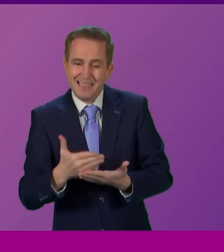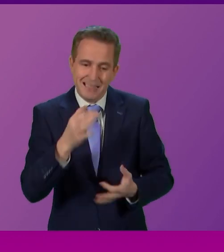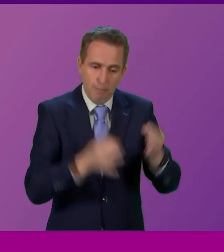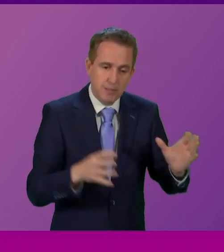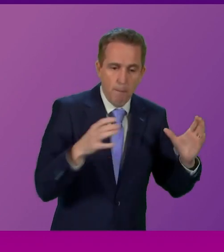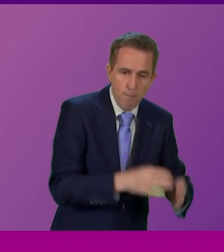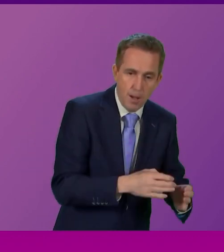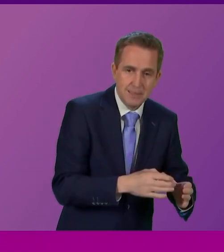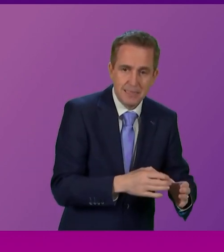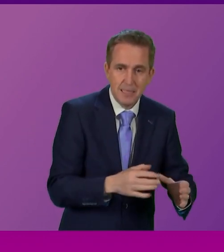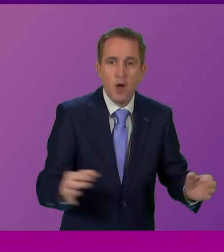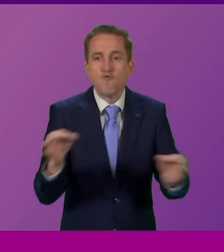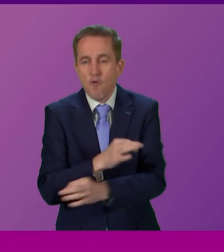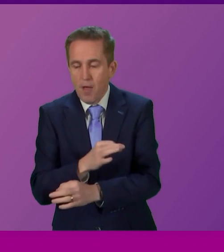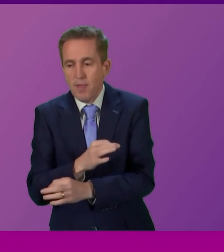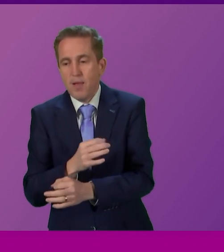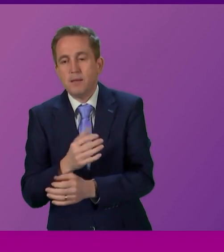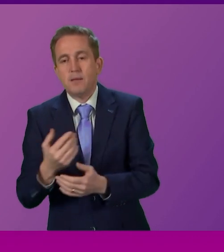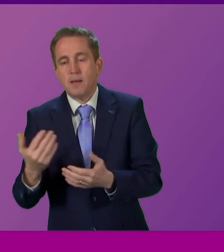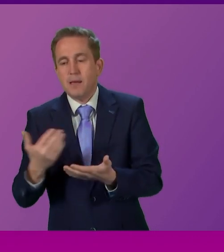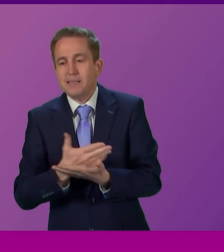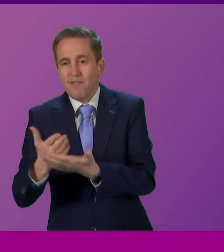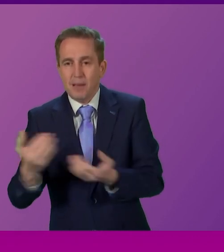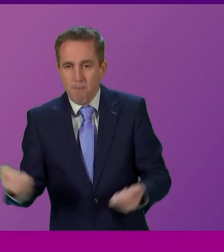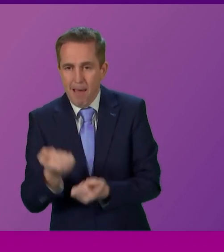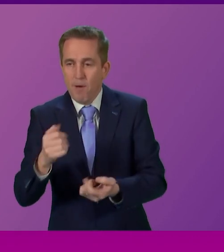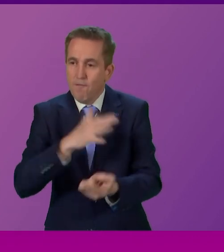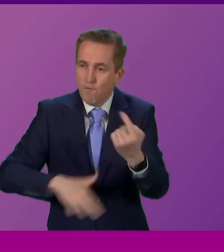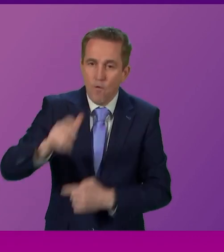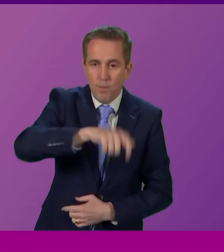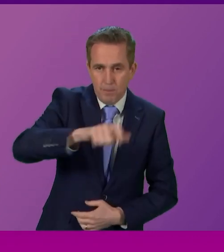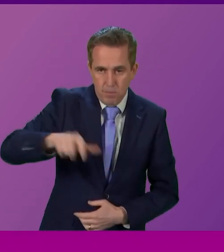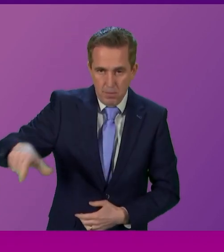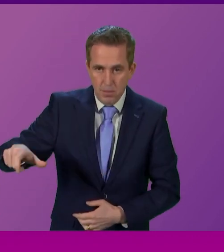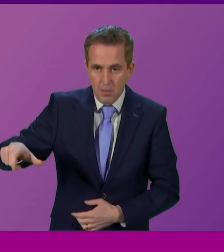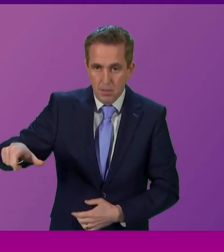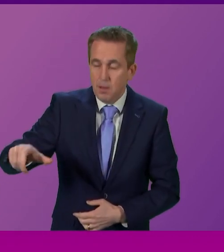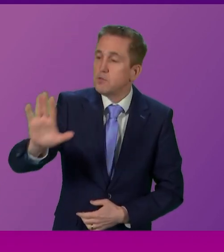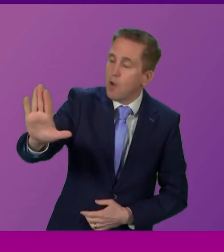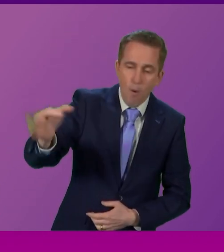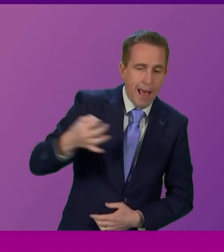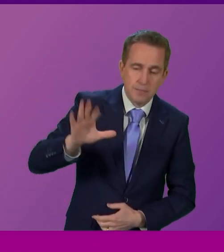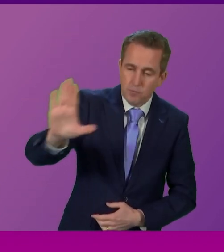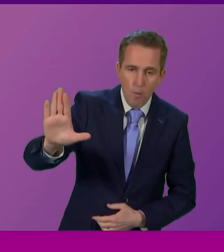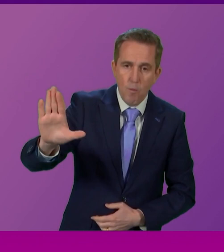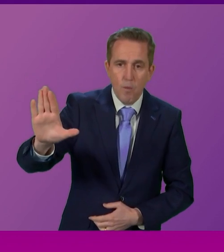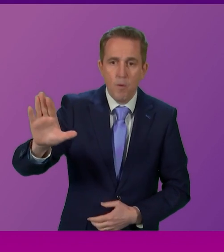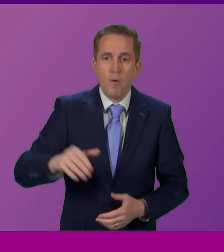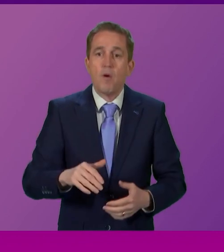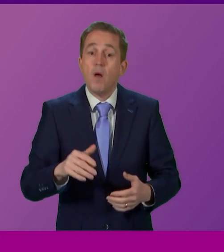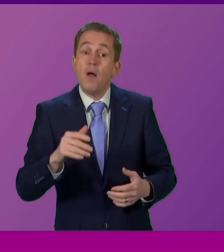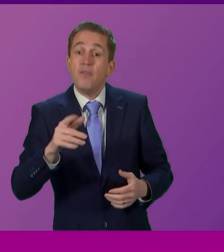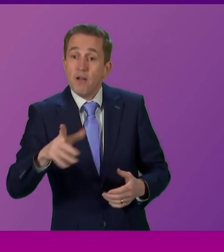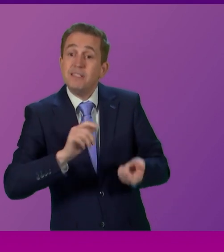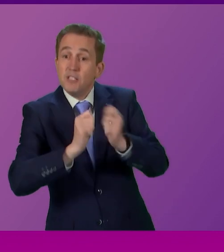than exercising that power for the people. No thank you. There is a majority. No thank you sir. There is a majority for